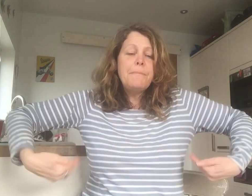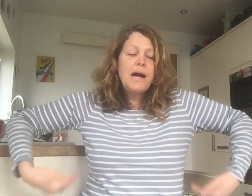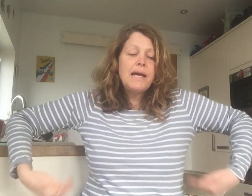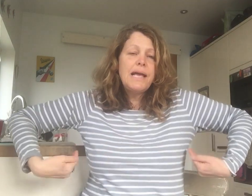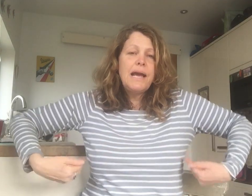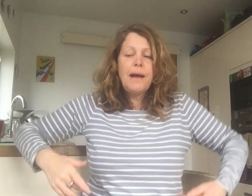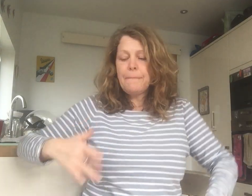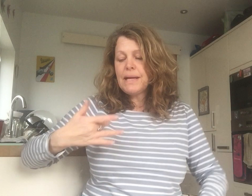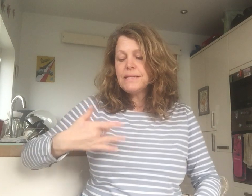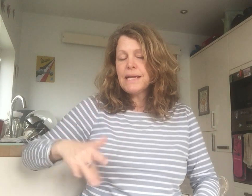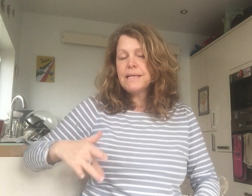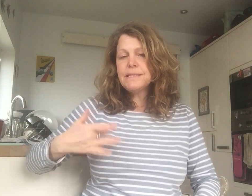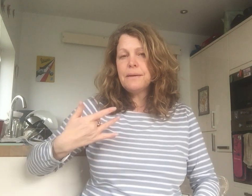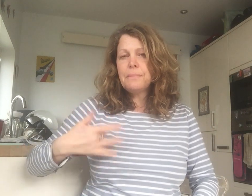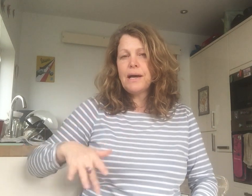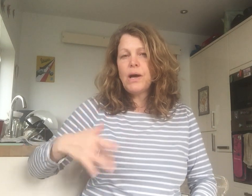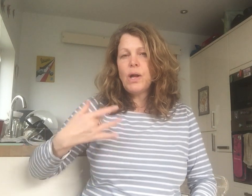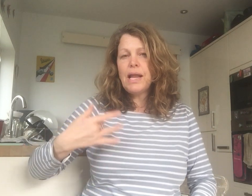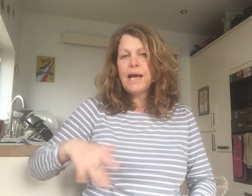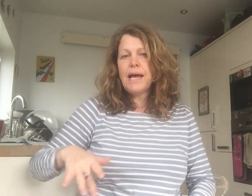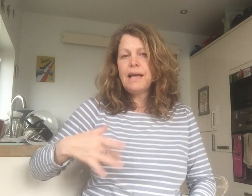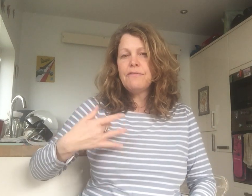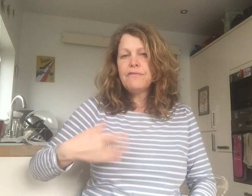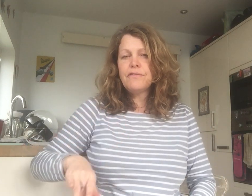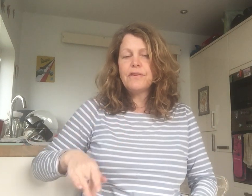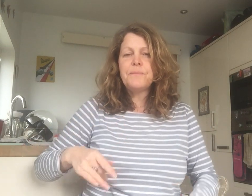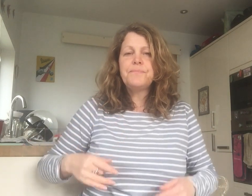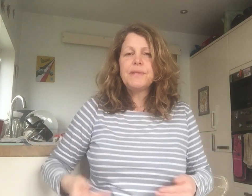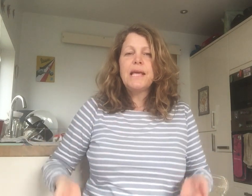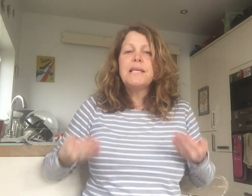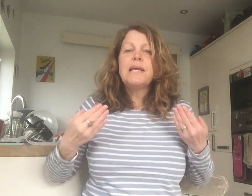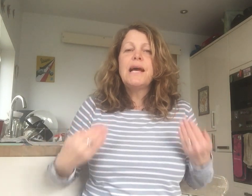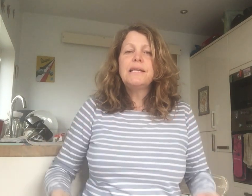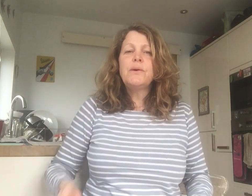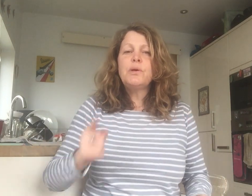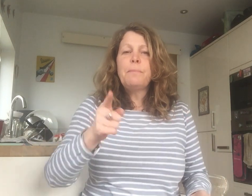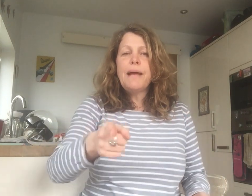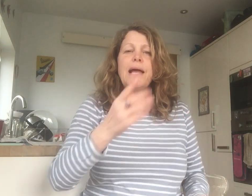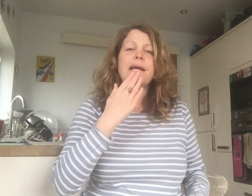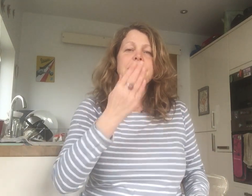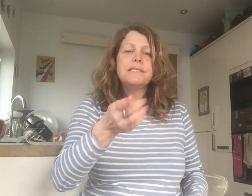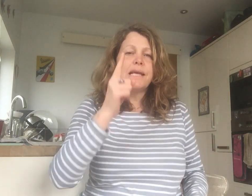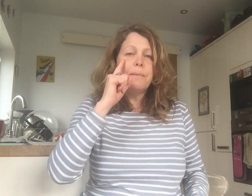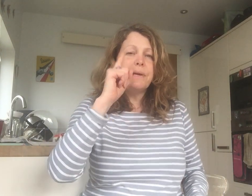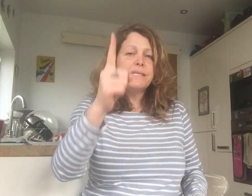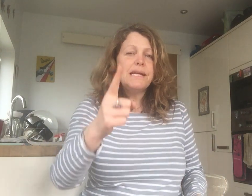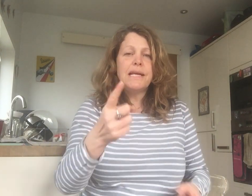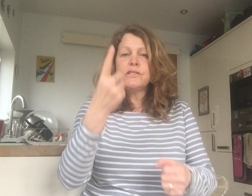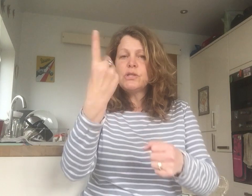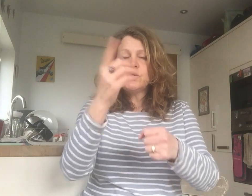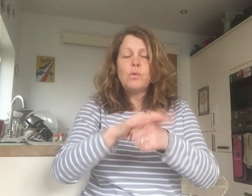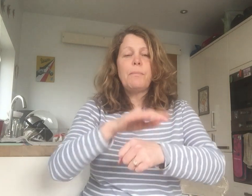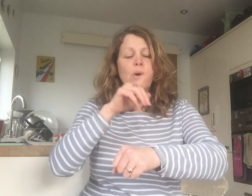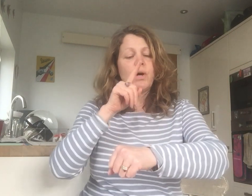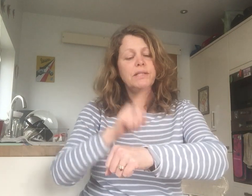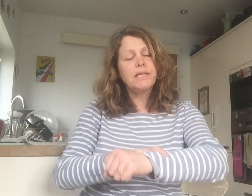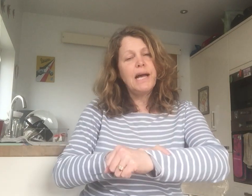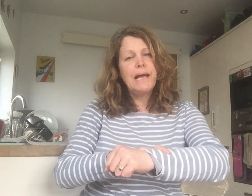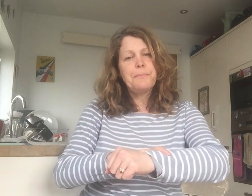monkey, I've been dancing my whole life. But you just beg to see me dance just one more time.